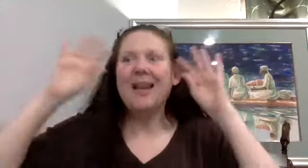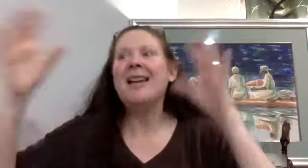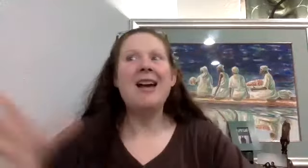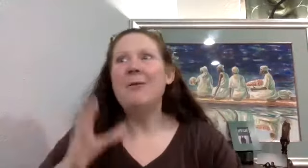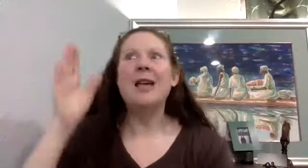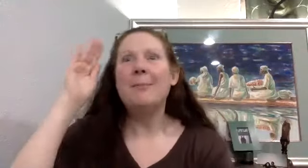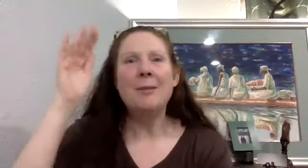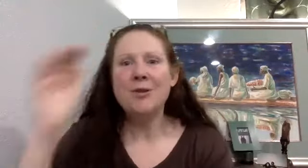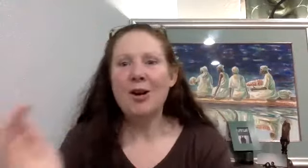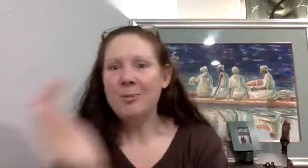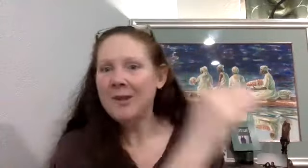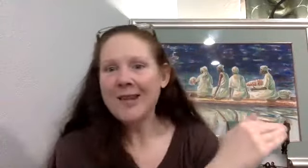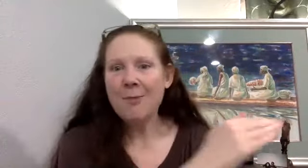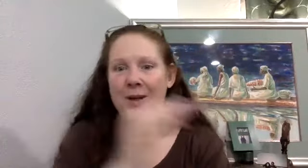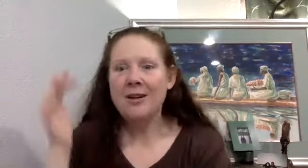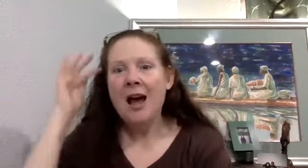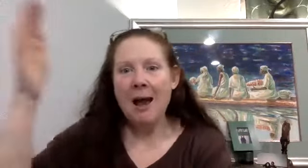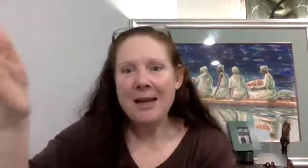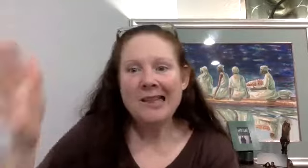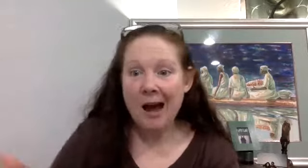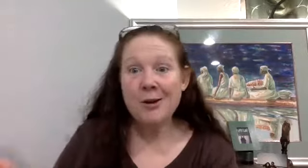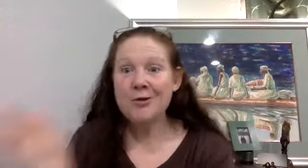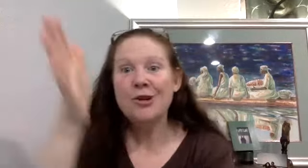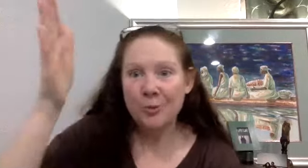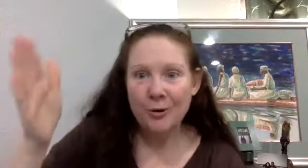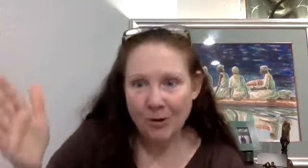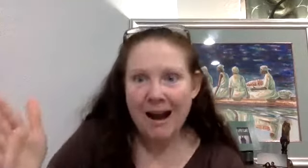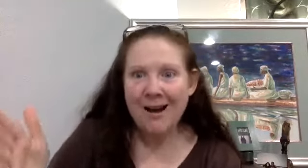like, the guy was like, but I'm sorry, but this happened. And I meant to tell you, you just weren't around.